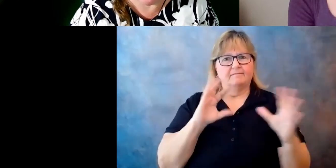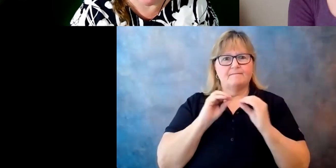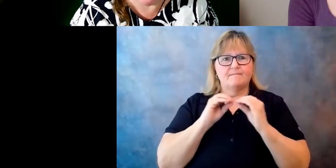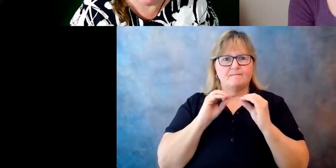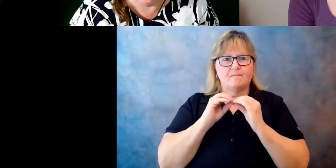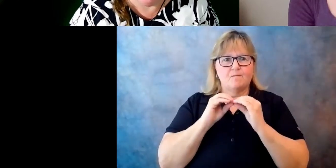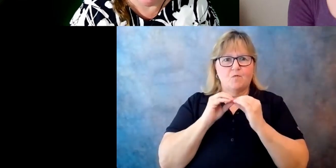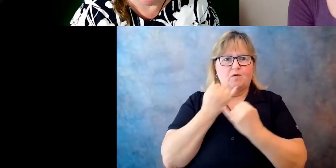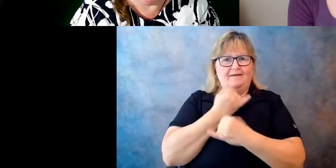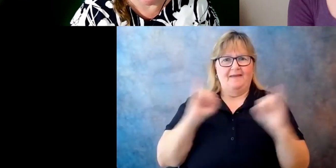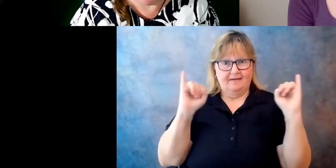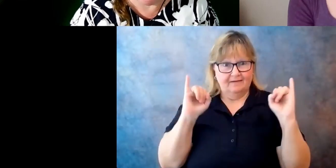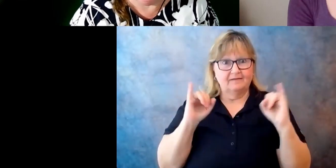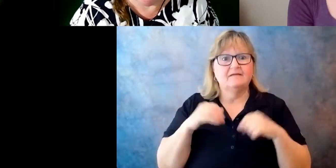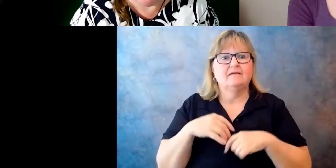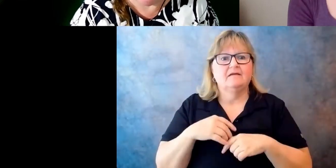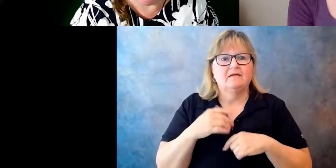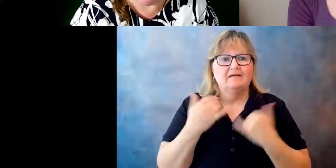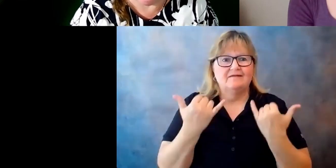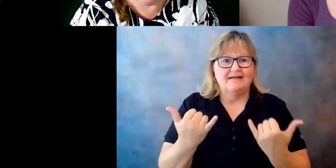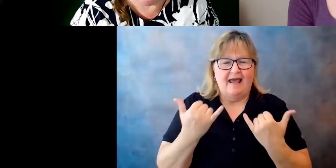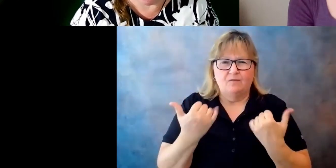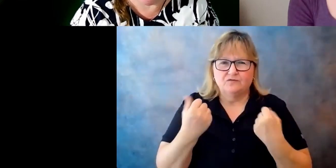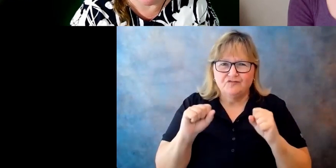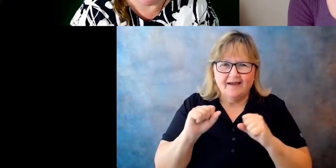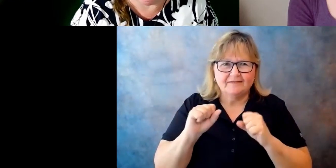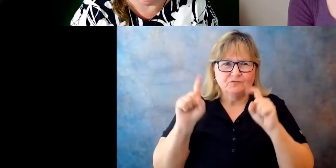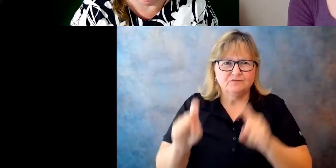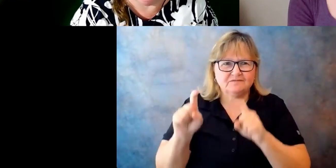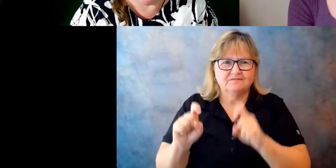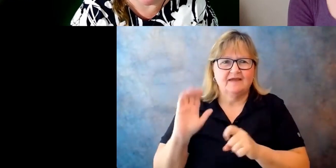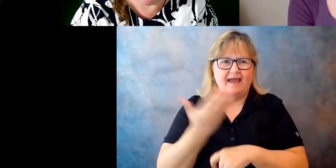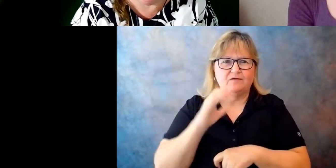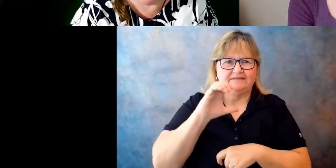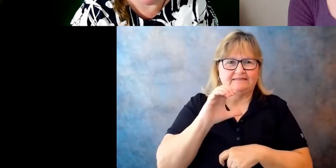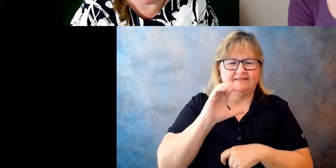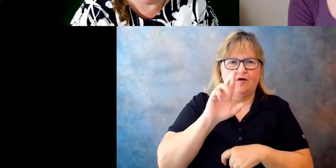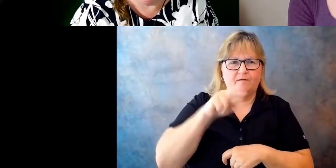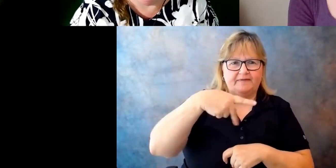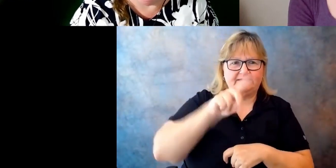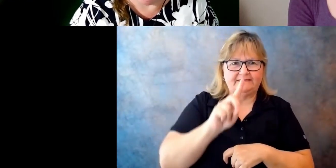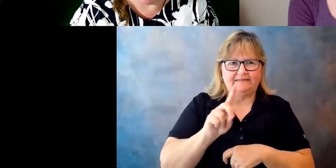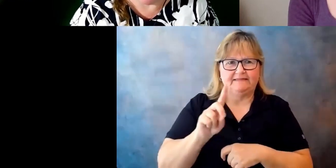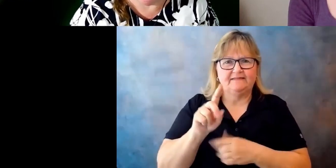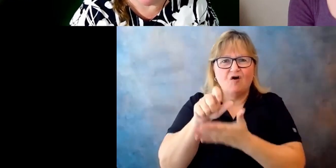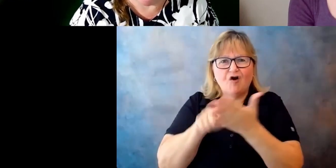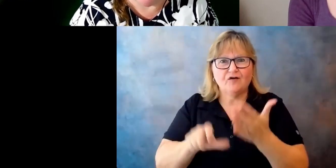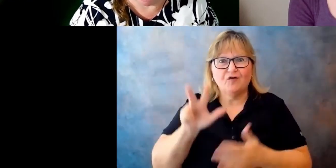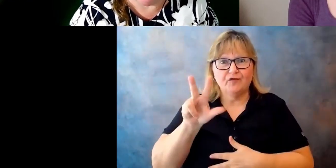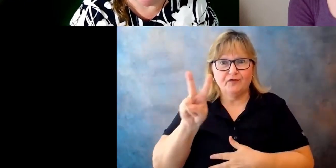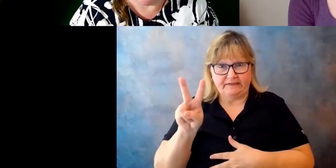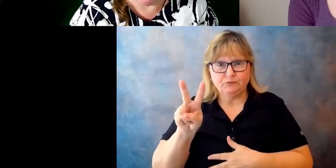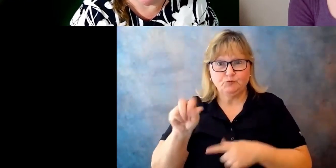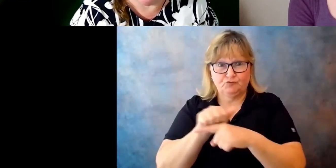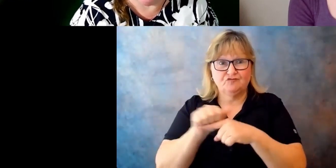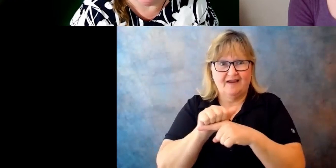USAID. And we're in the middle of piloting our CRPD article 32 training that was funded by